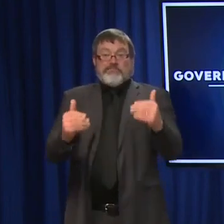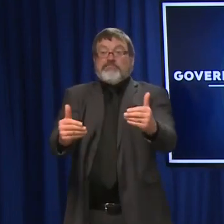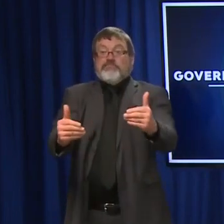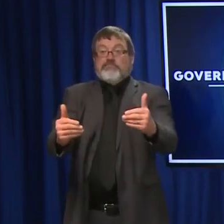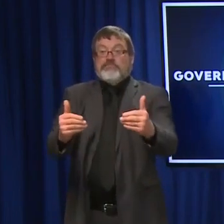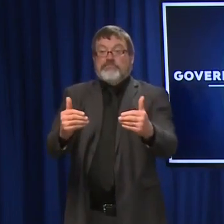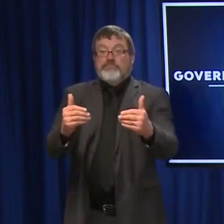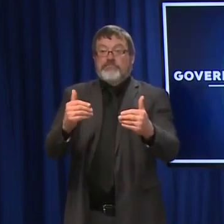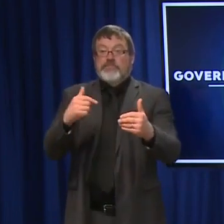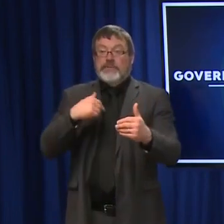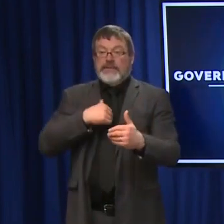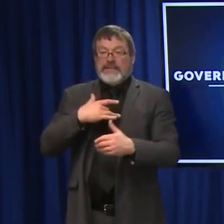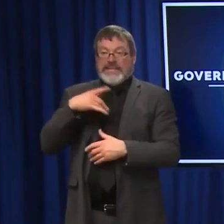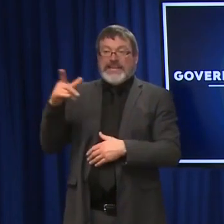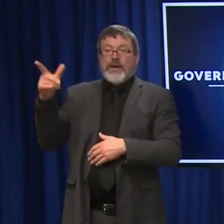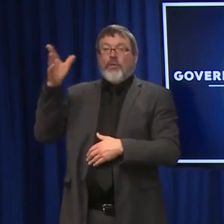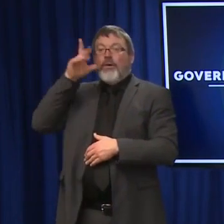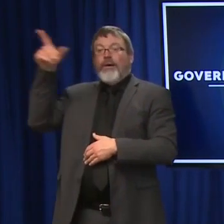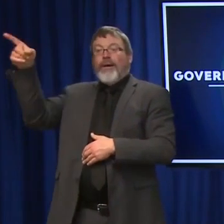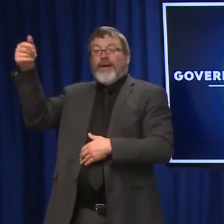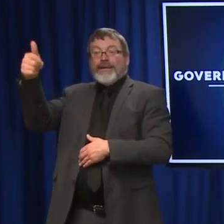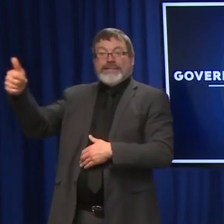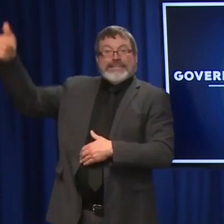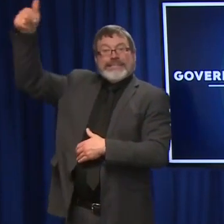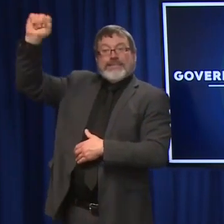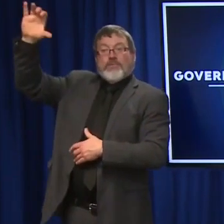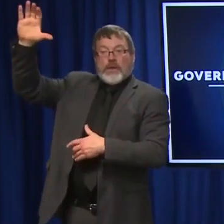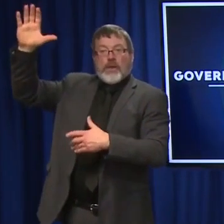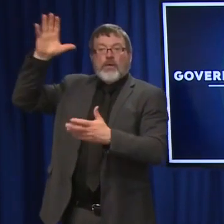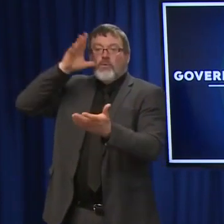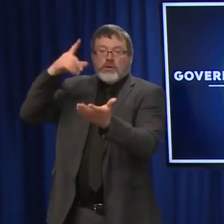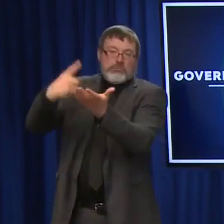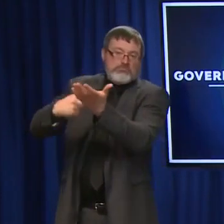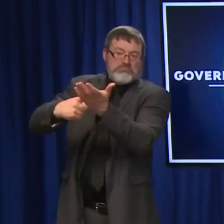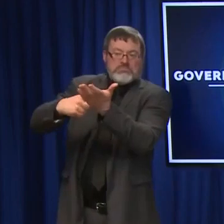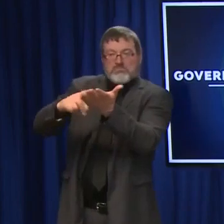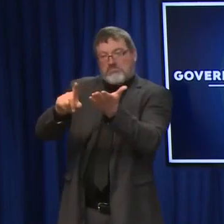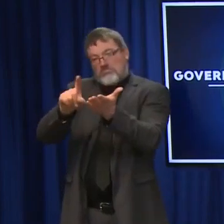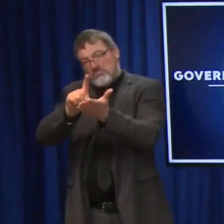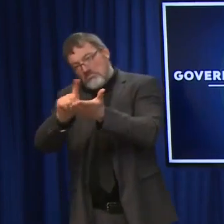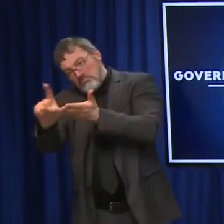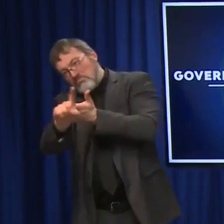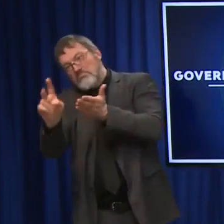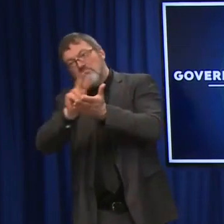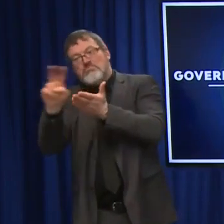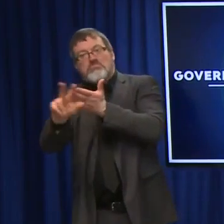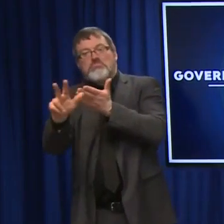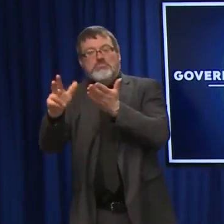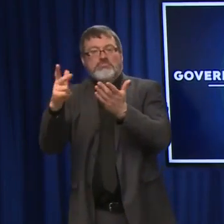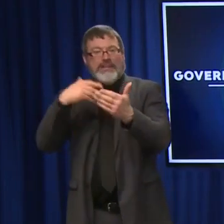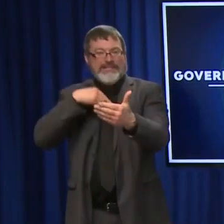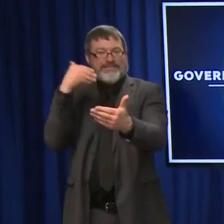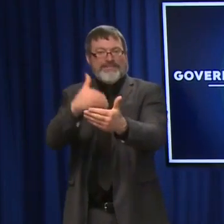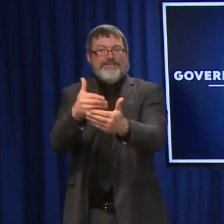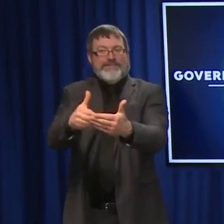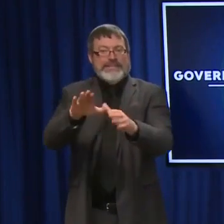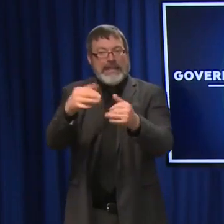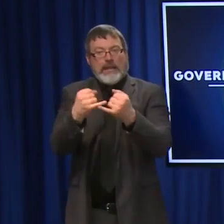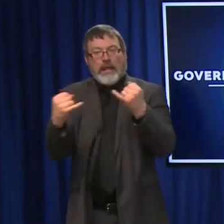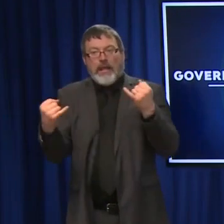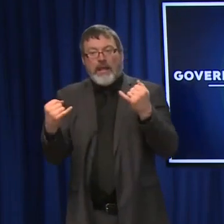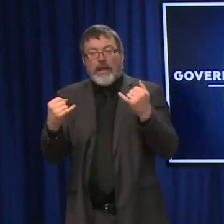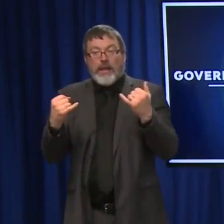likely to take it up in the next week or two before it has to, before kind of the end date comes. And hopefully they'll put a pause to it again and give